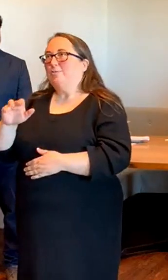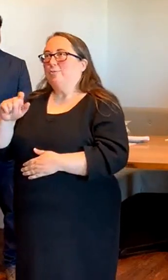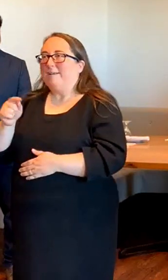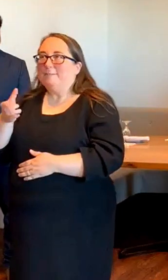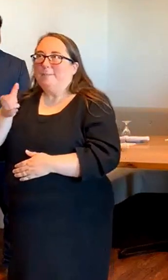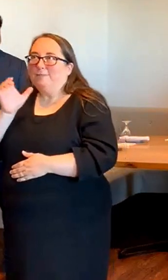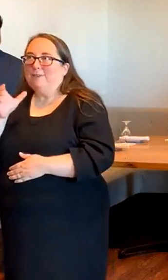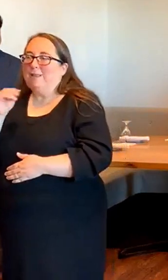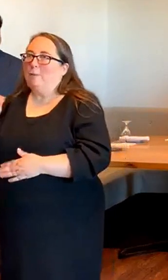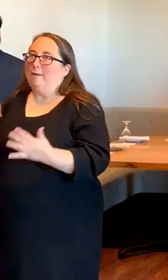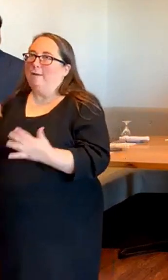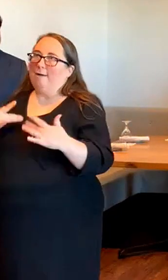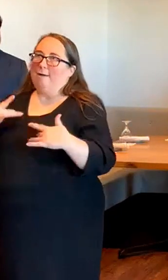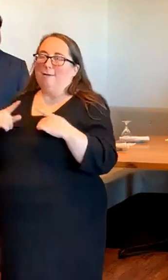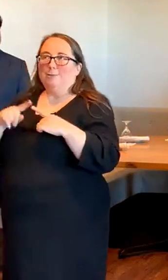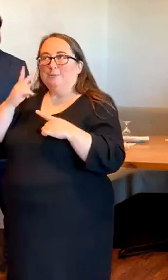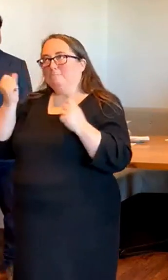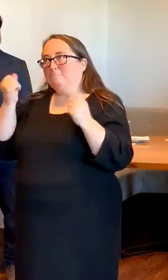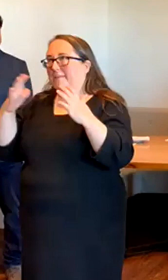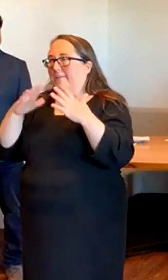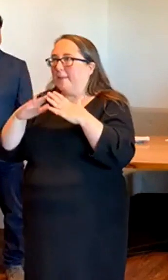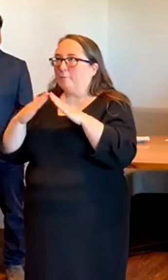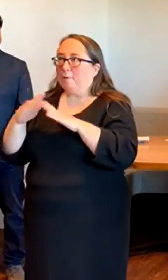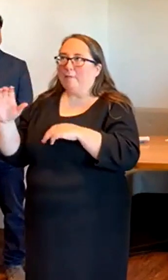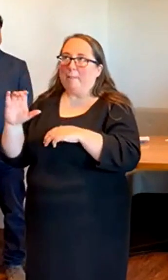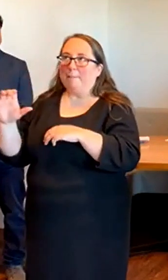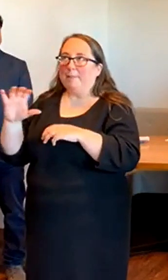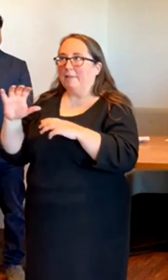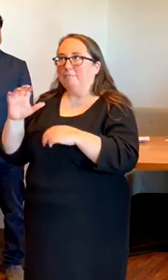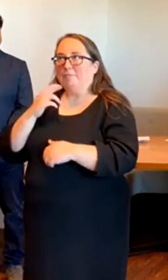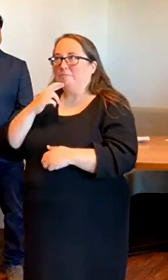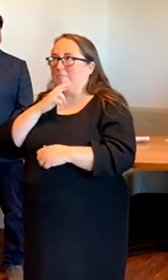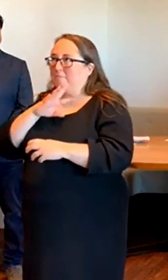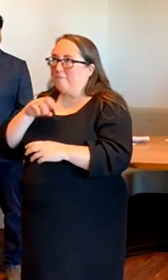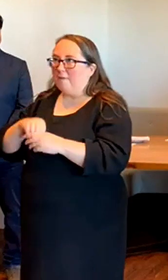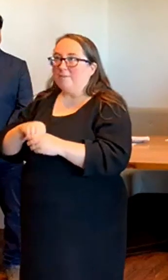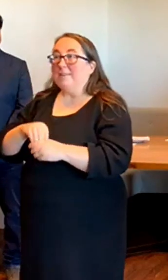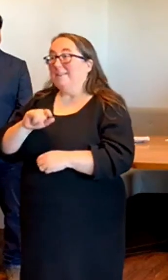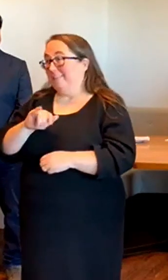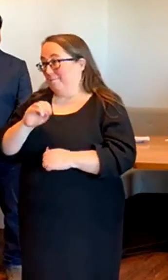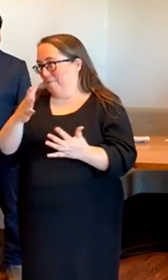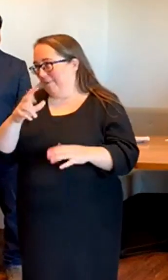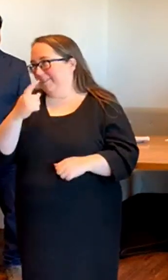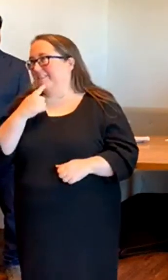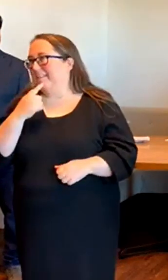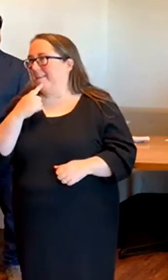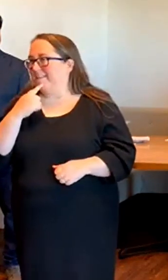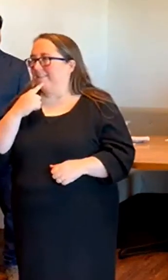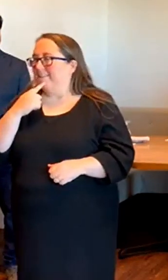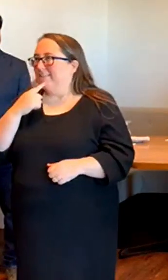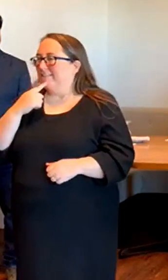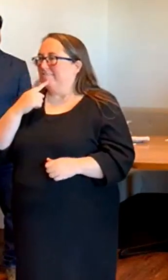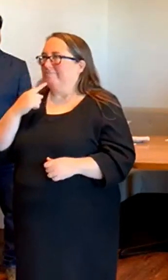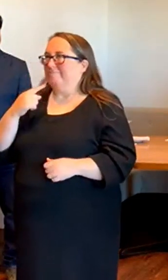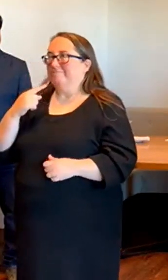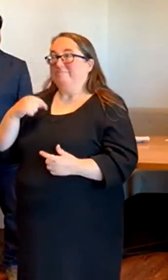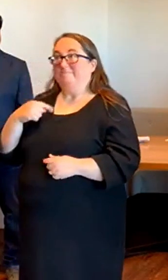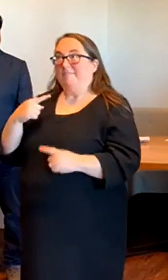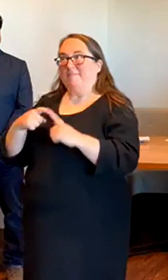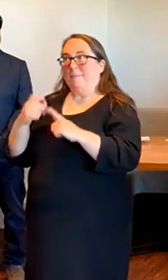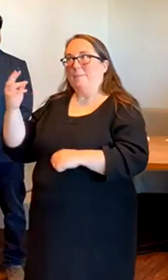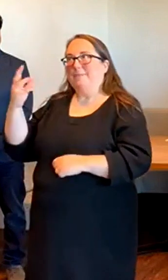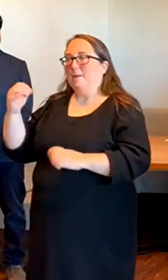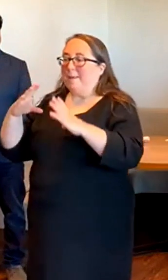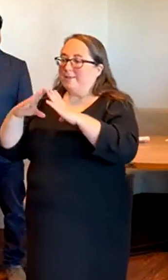many of our Downtown Columbia restaurants participating. As Leonardo mentioned, coming from outside, as Downtown Columbia and Howard County